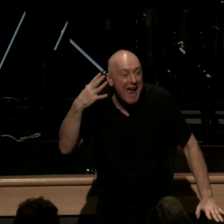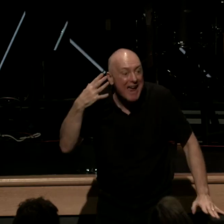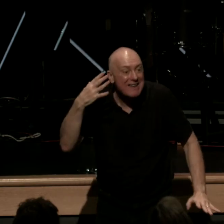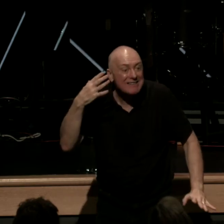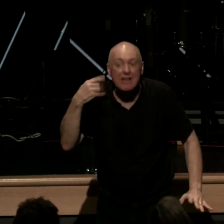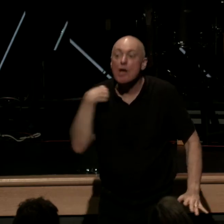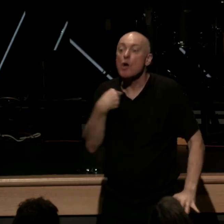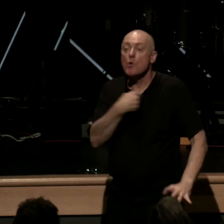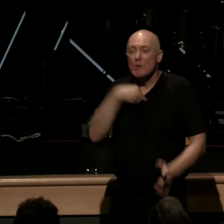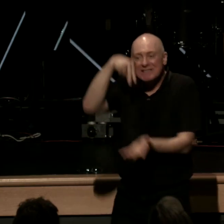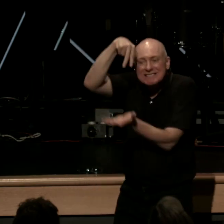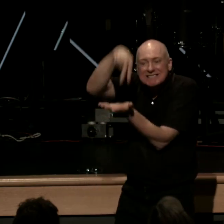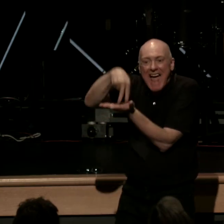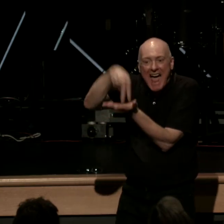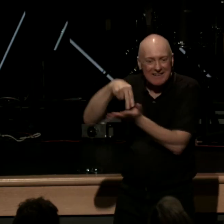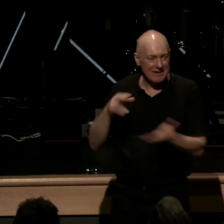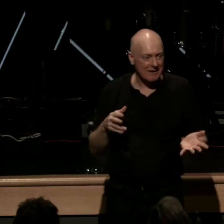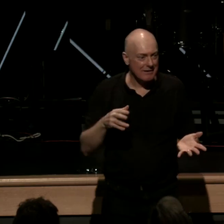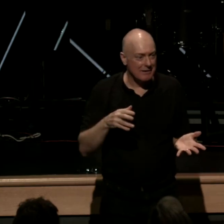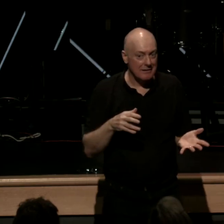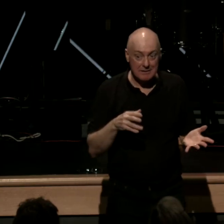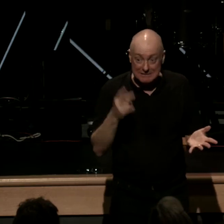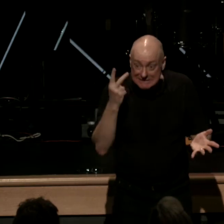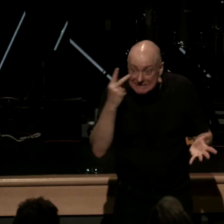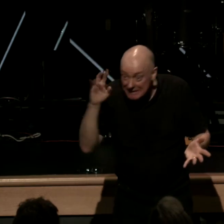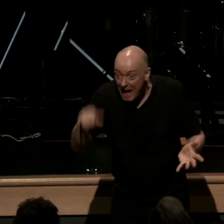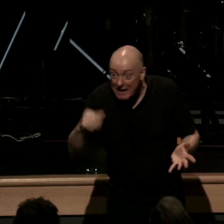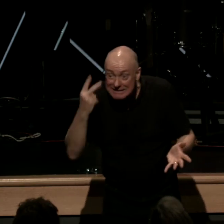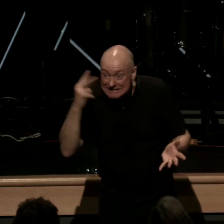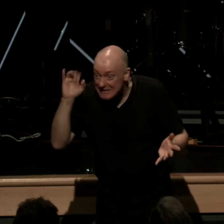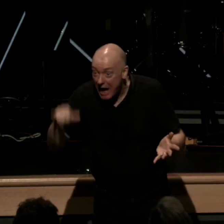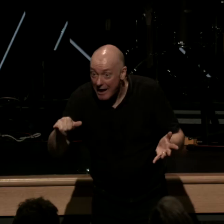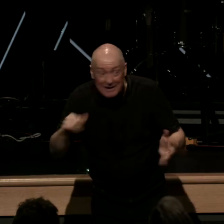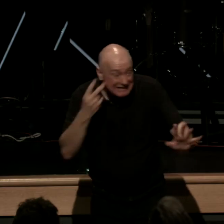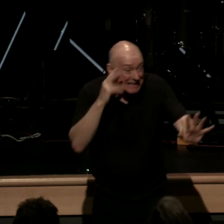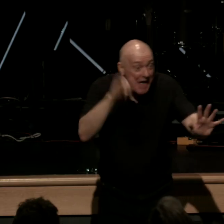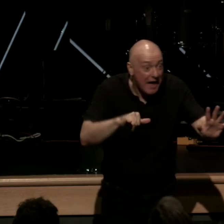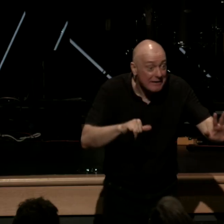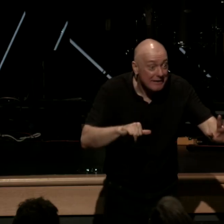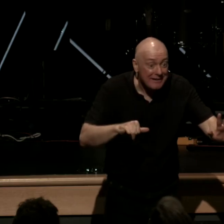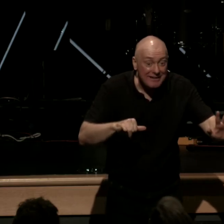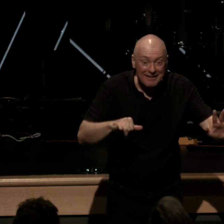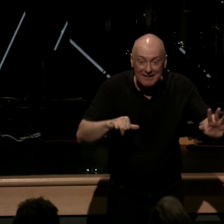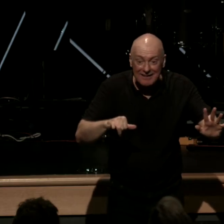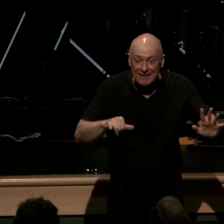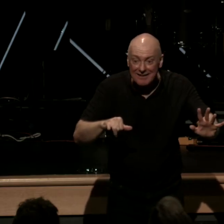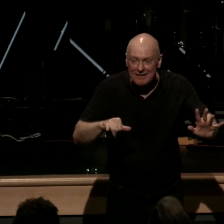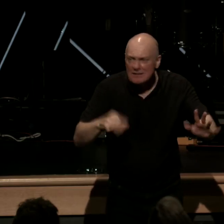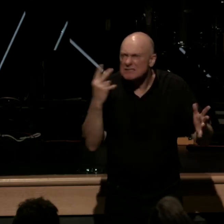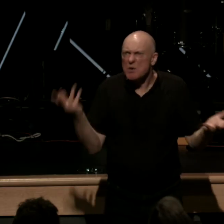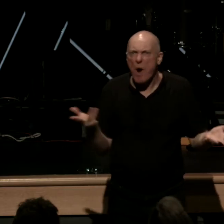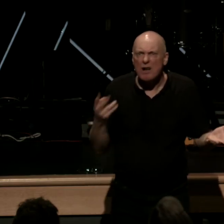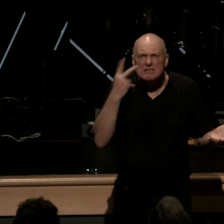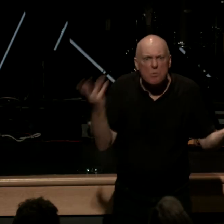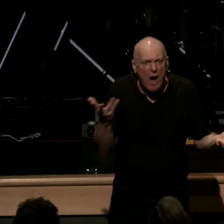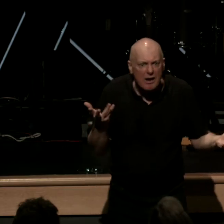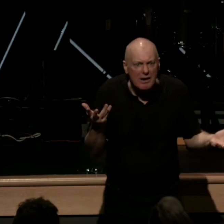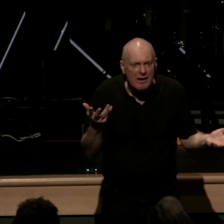stand okay now did you see it there did you see it there did you see what did you see the